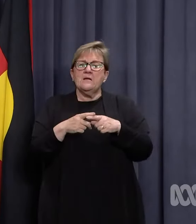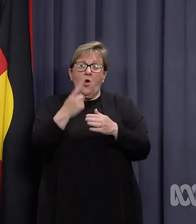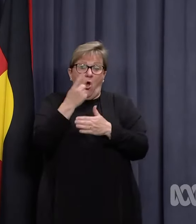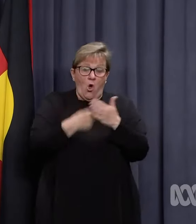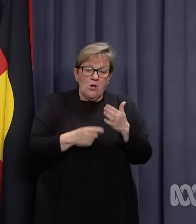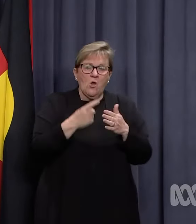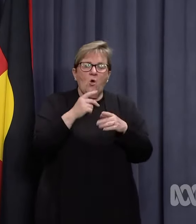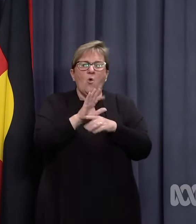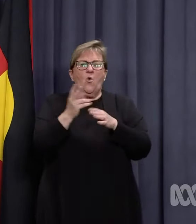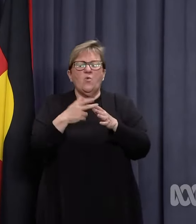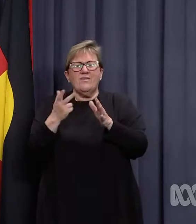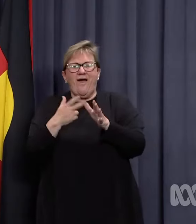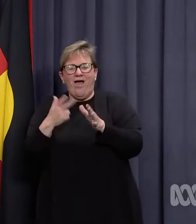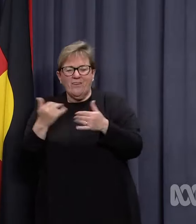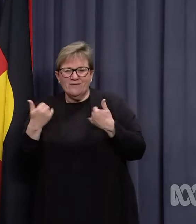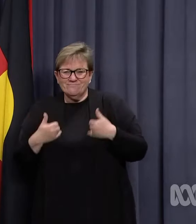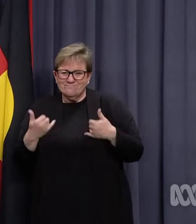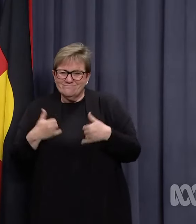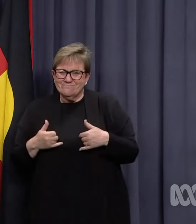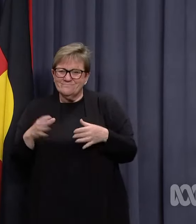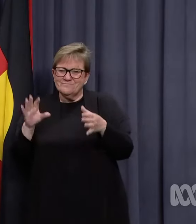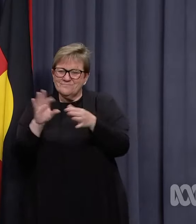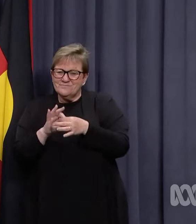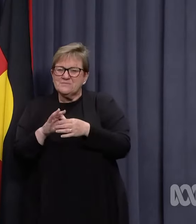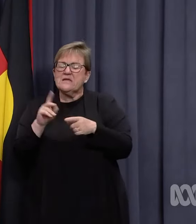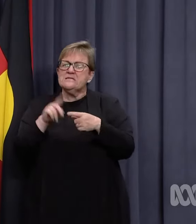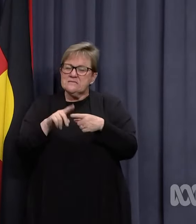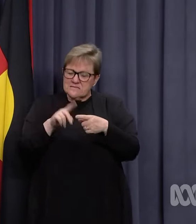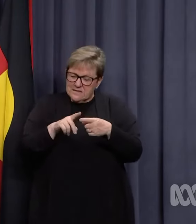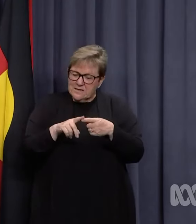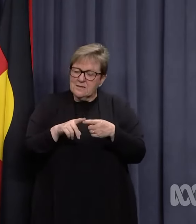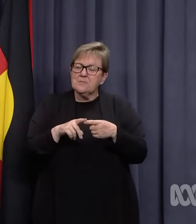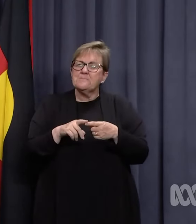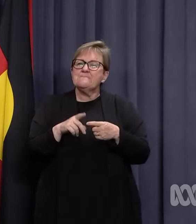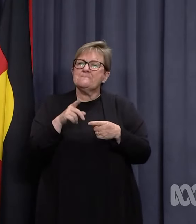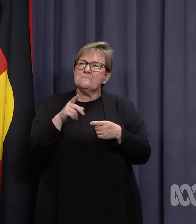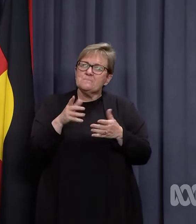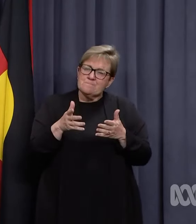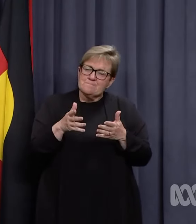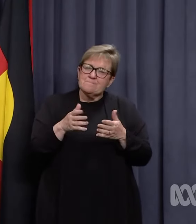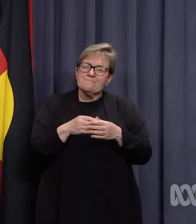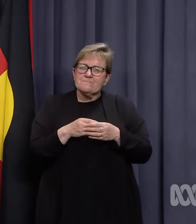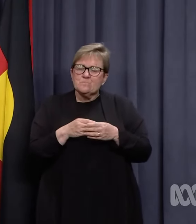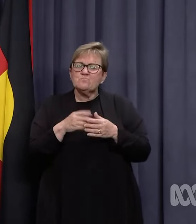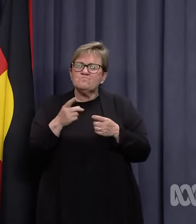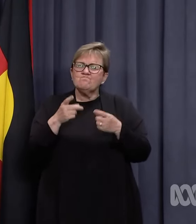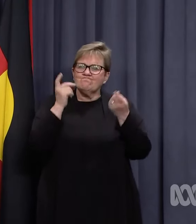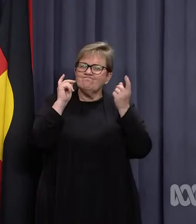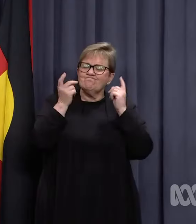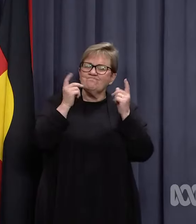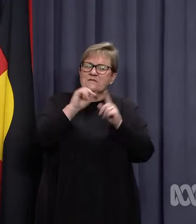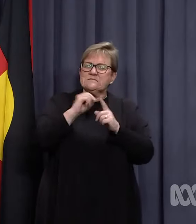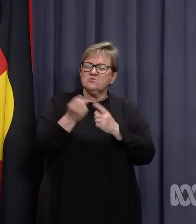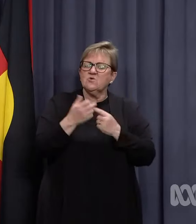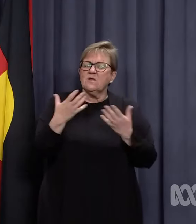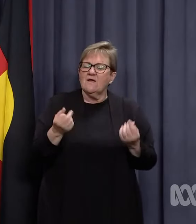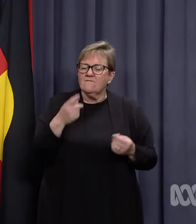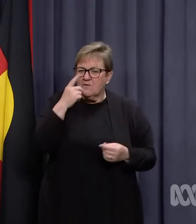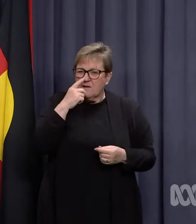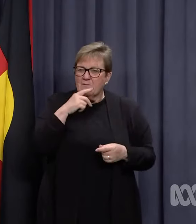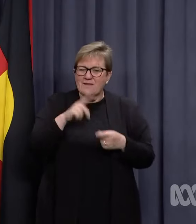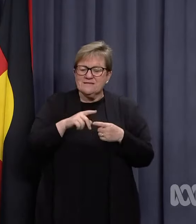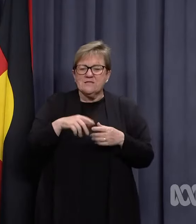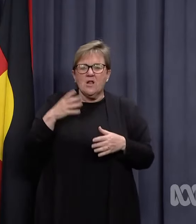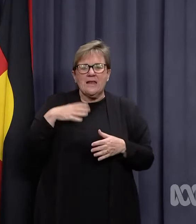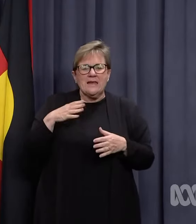just COVID or COVID with a range of other health conditions still makes it a very, you know, concerning situation for people, and they